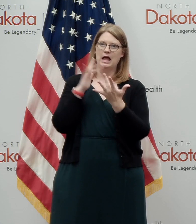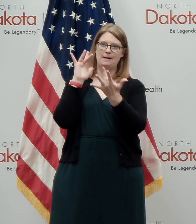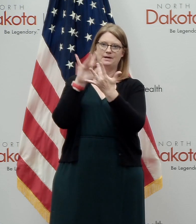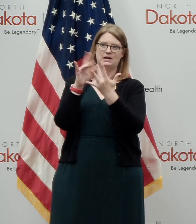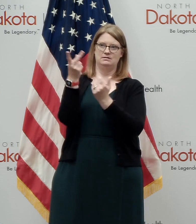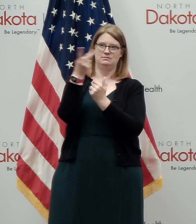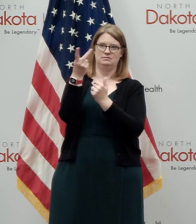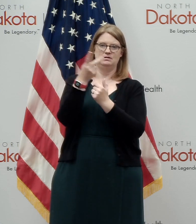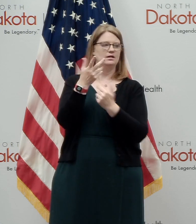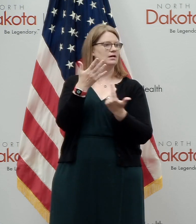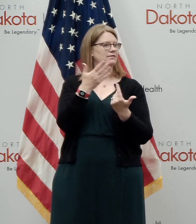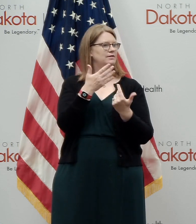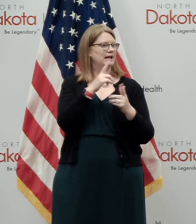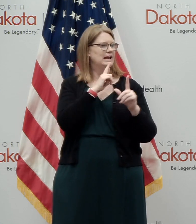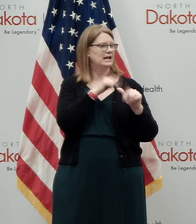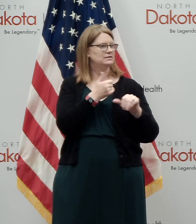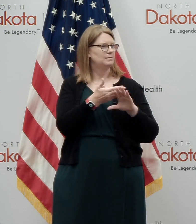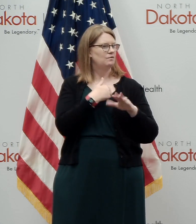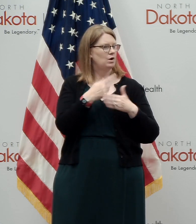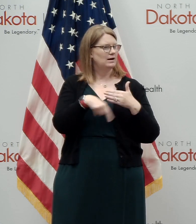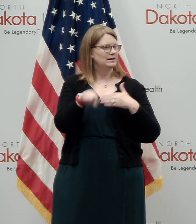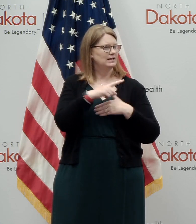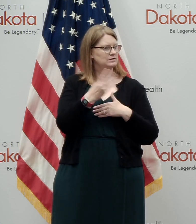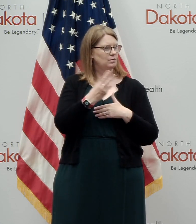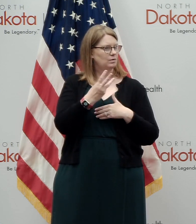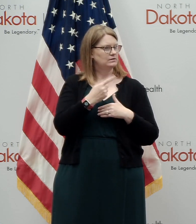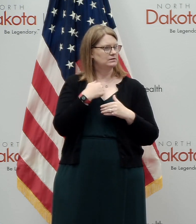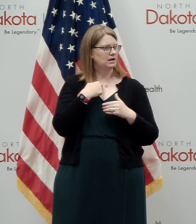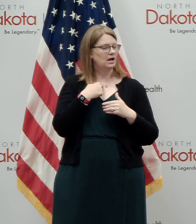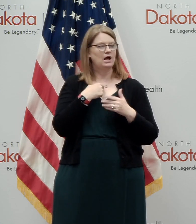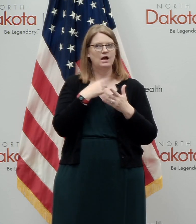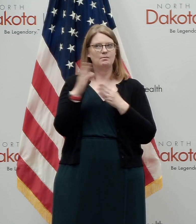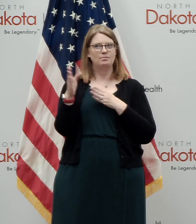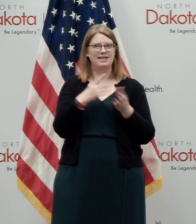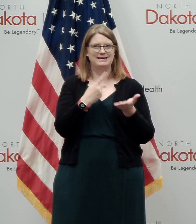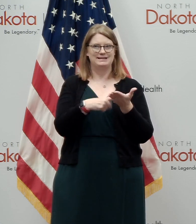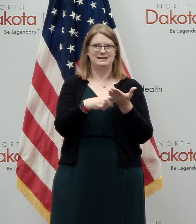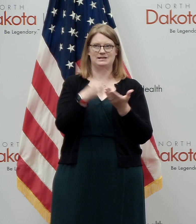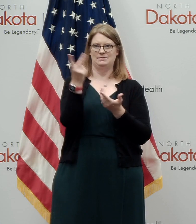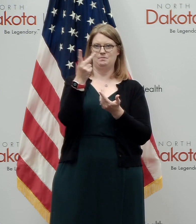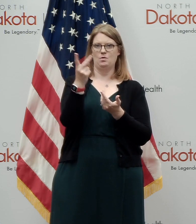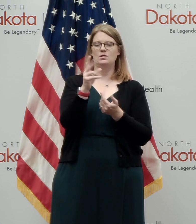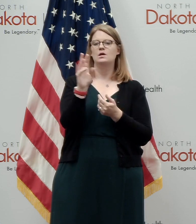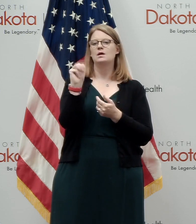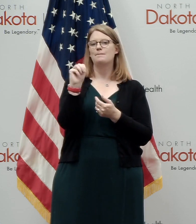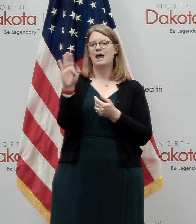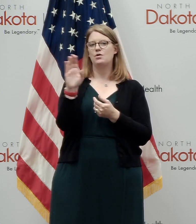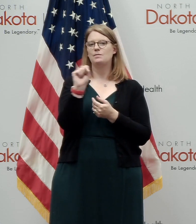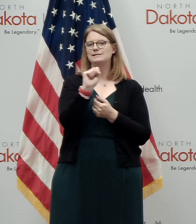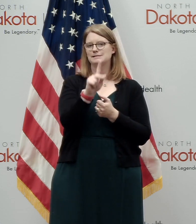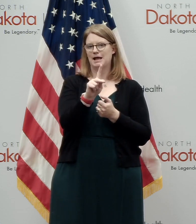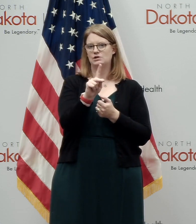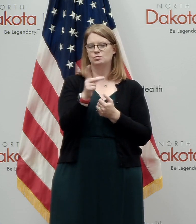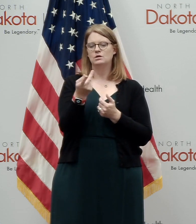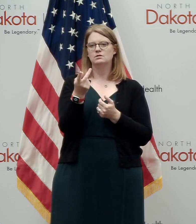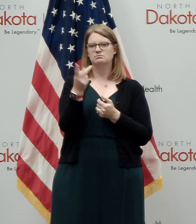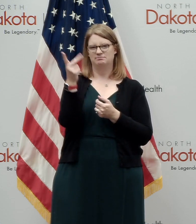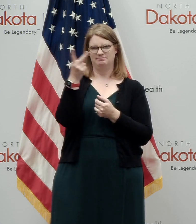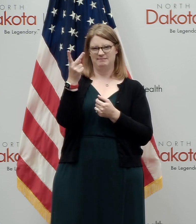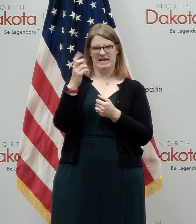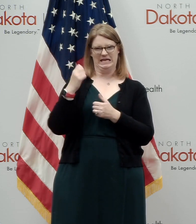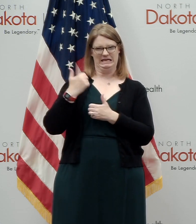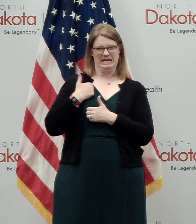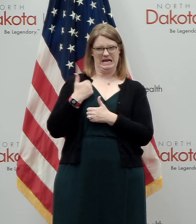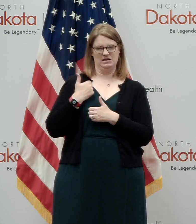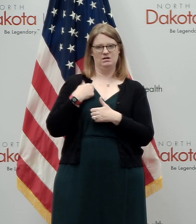be able to give you an answer to that before next Wednesday. Cause I plan to talk to both, um, when in both Manitoba and Saskatchewan, again, to learn, uh,